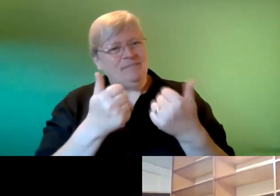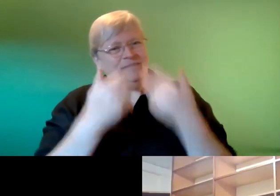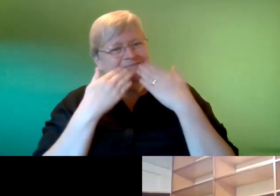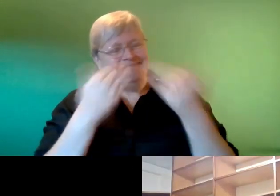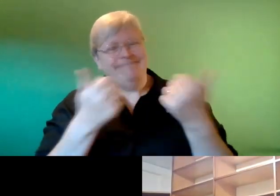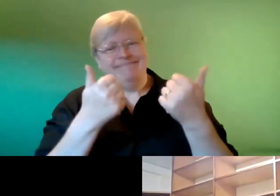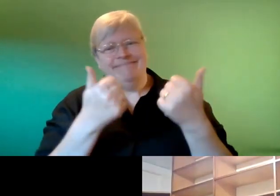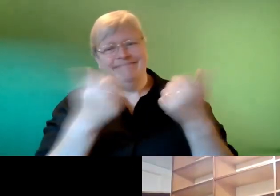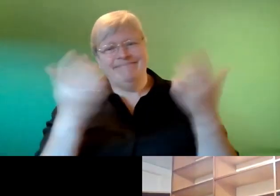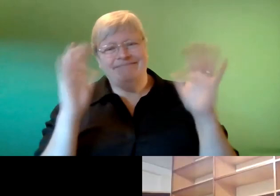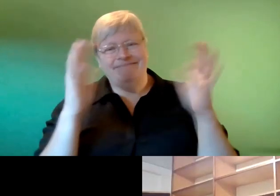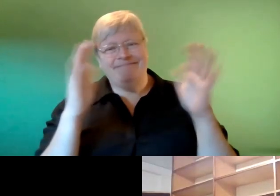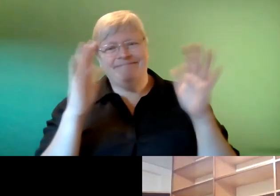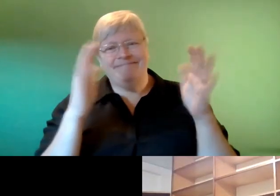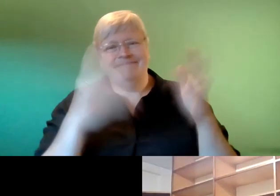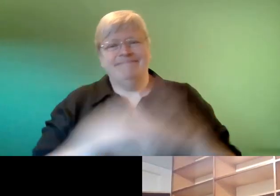much a lot of applause to everyone